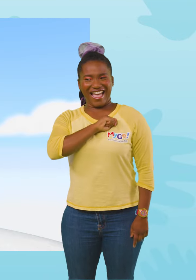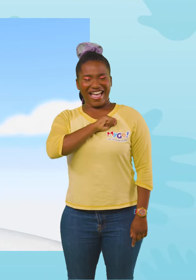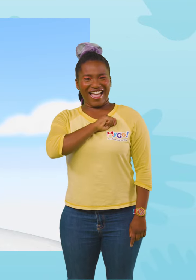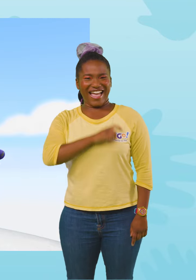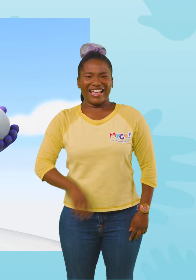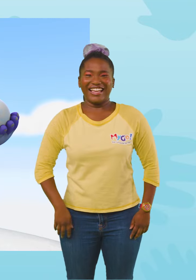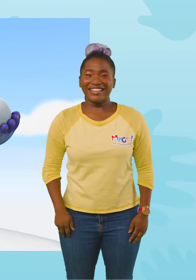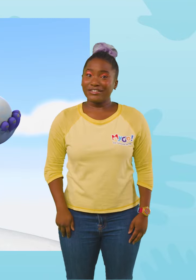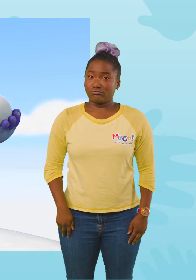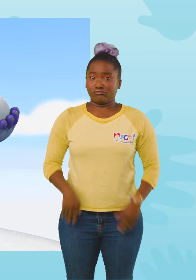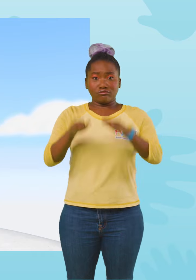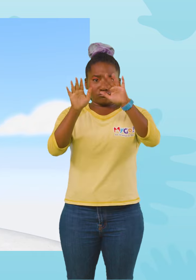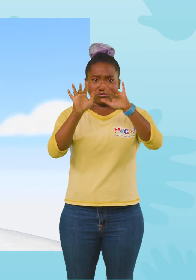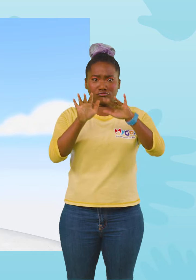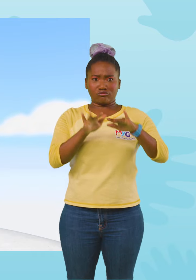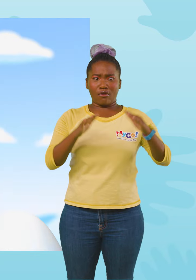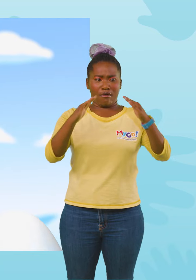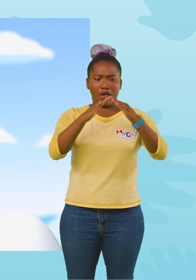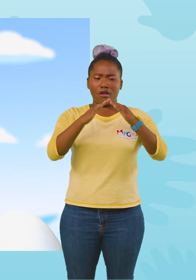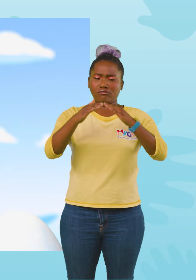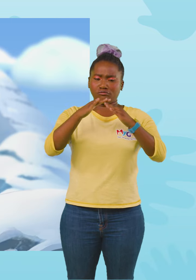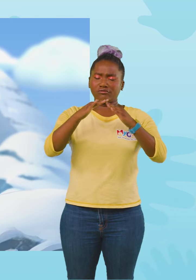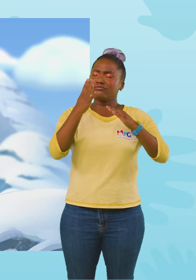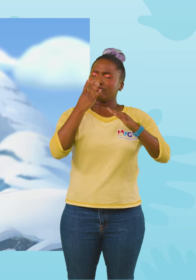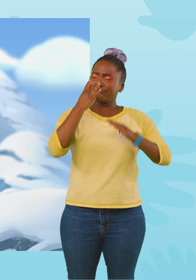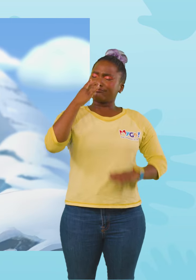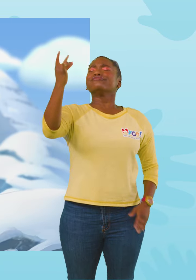And the snow up here is... Whee! Whee! Delicious!